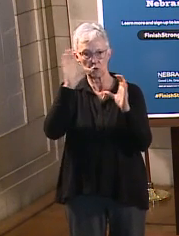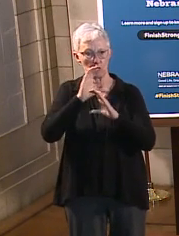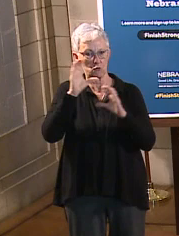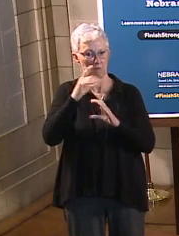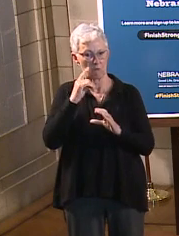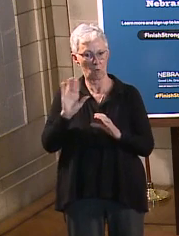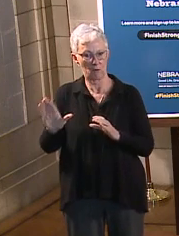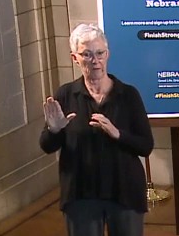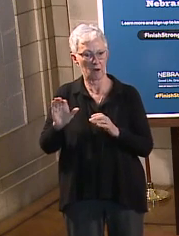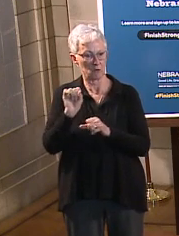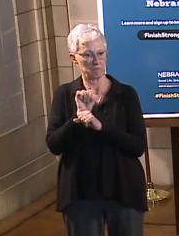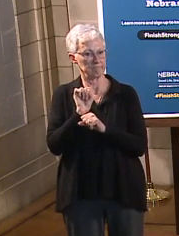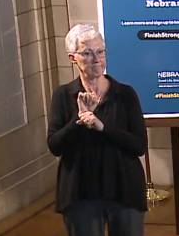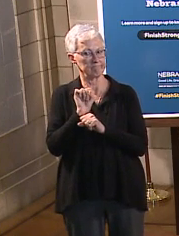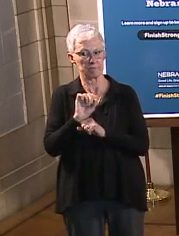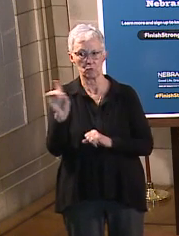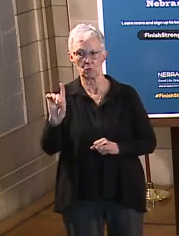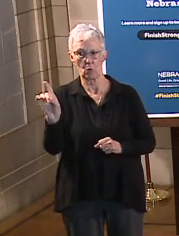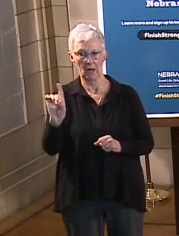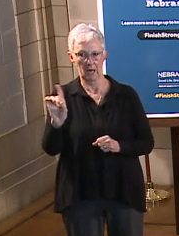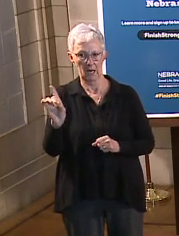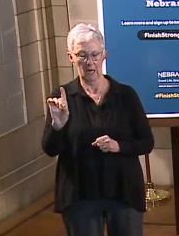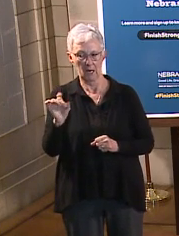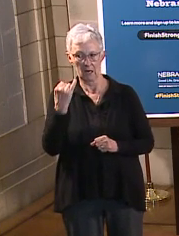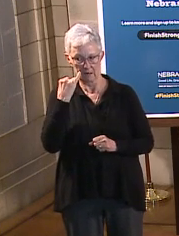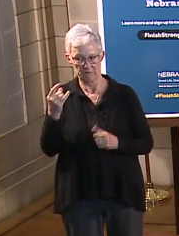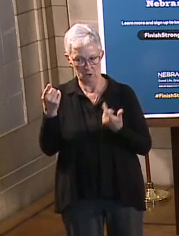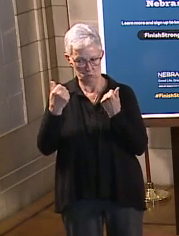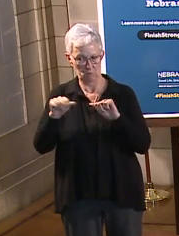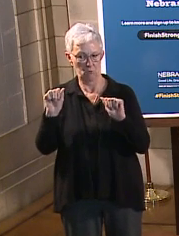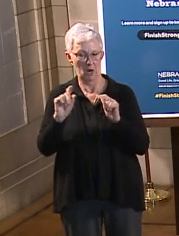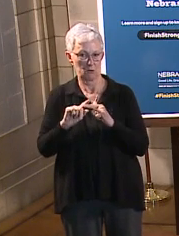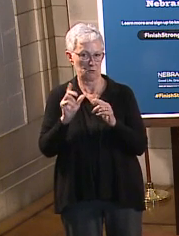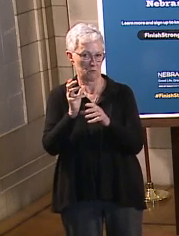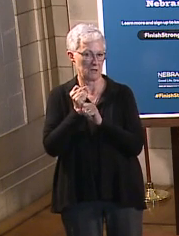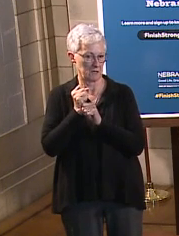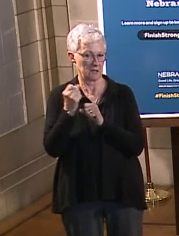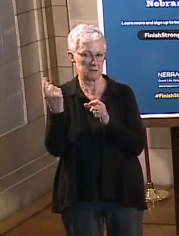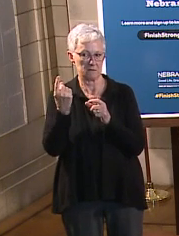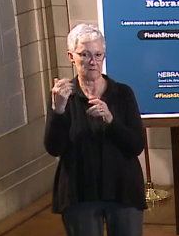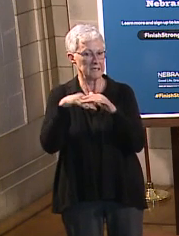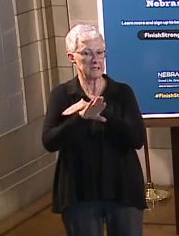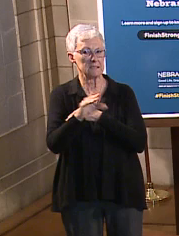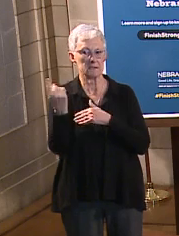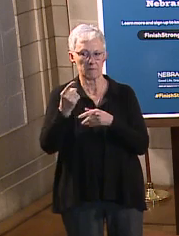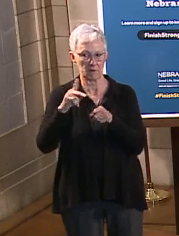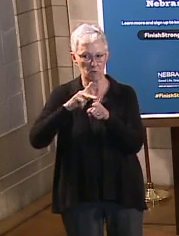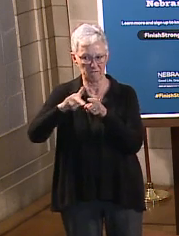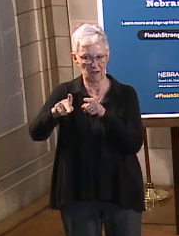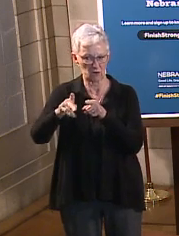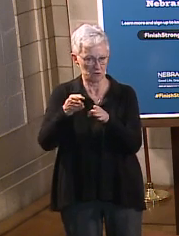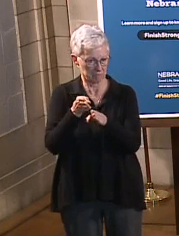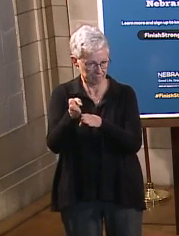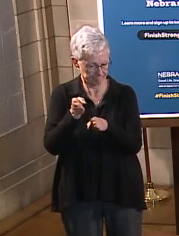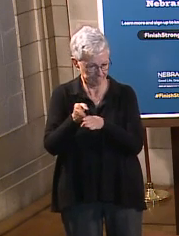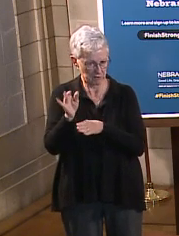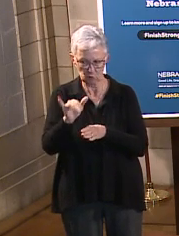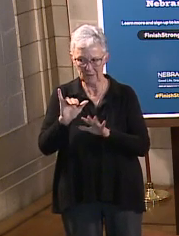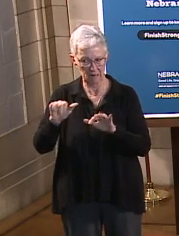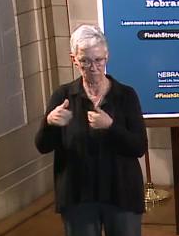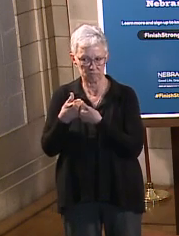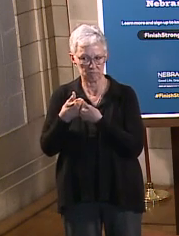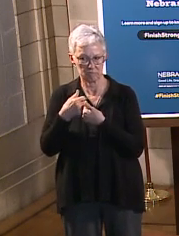opportunity if they themselves are pursuing, uh, professional pursuits. And so that's a big challenge that military families face.